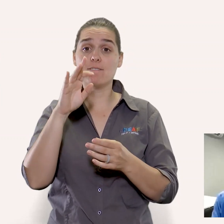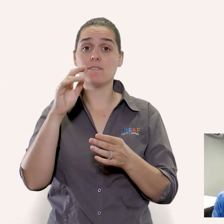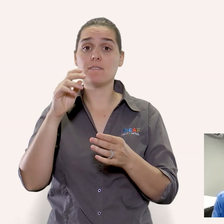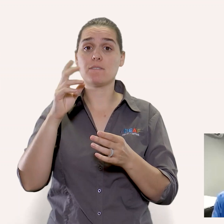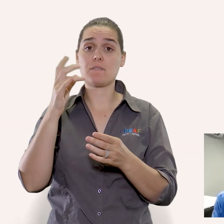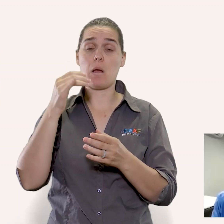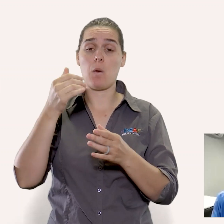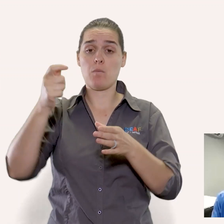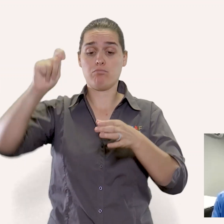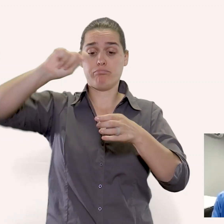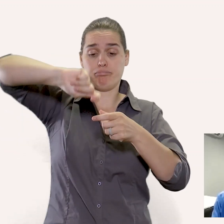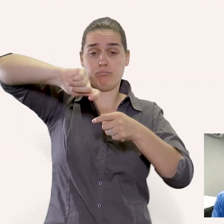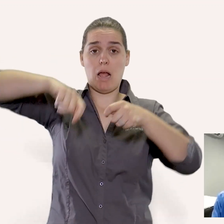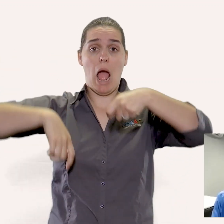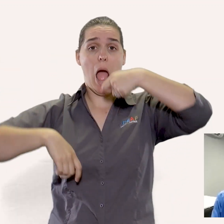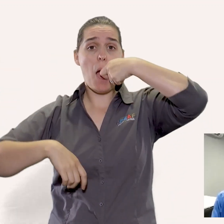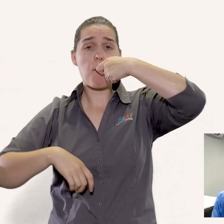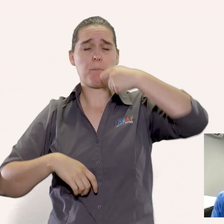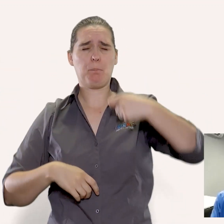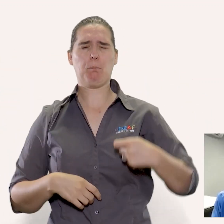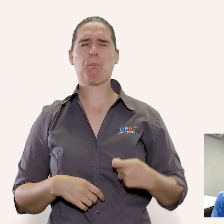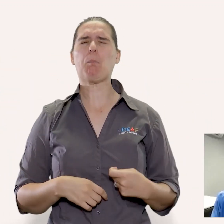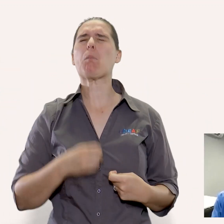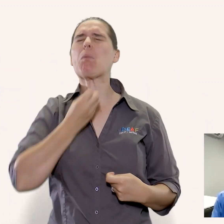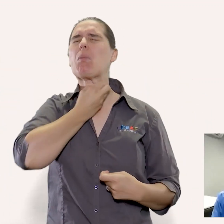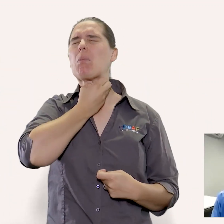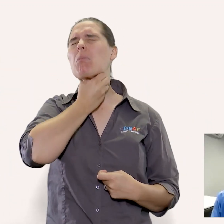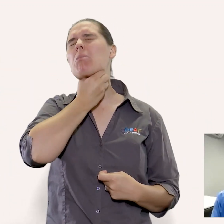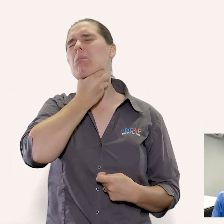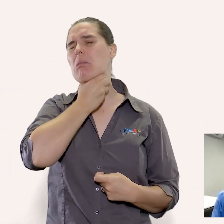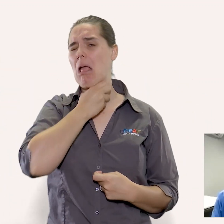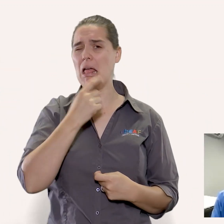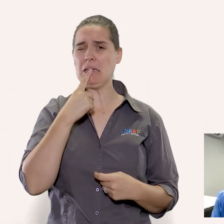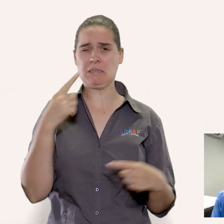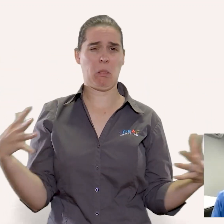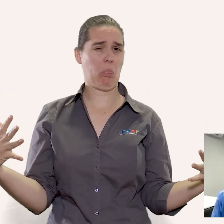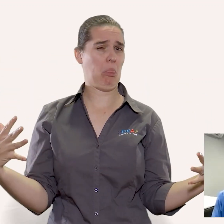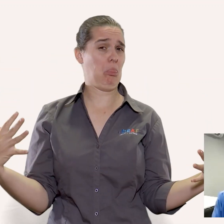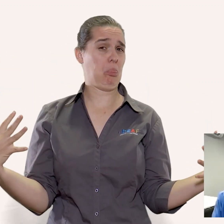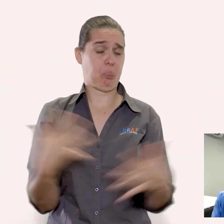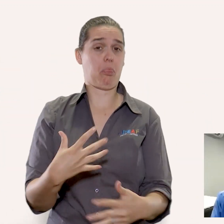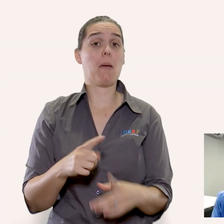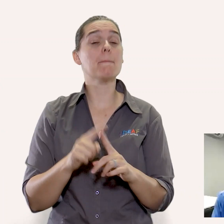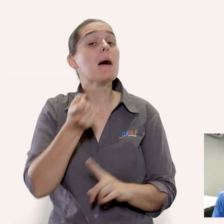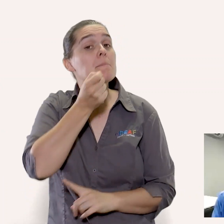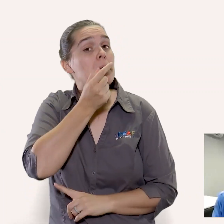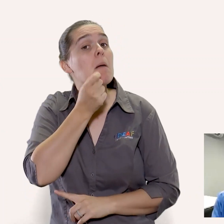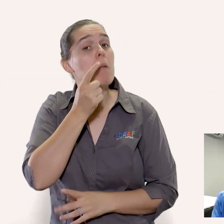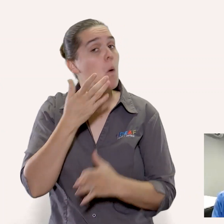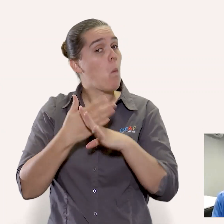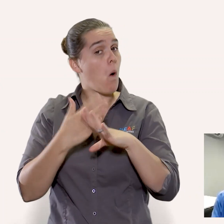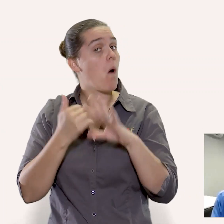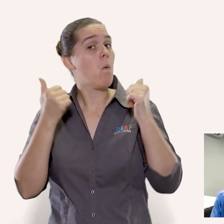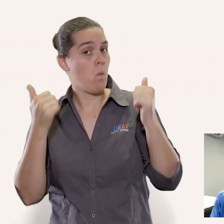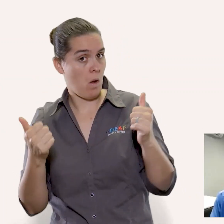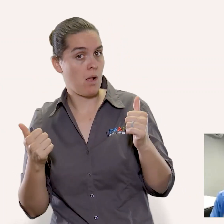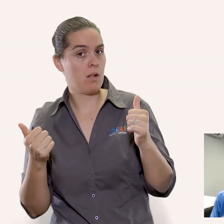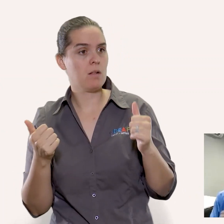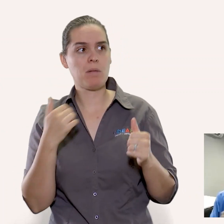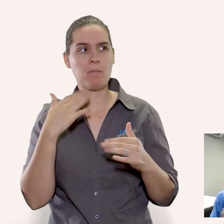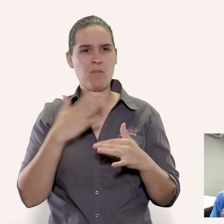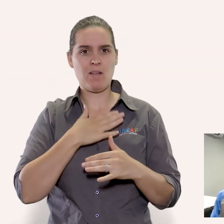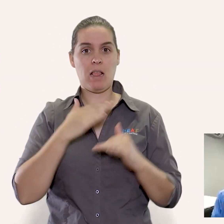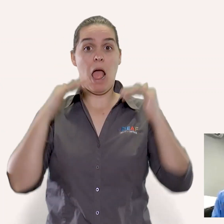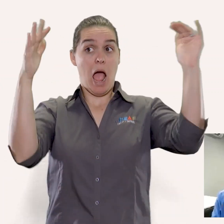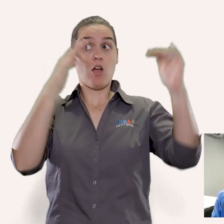quite difficult to stomach but some people find that quite easy preventative dose two capsules a day and if you